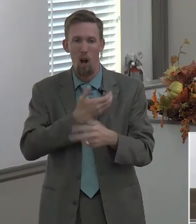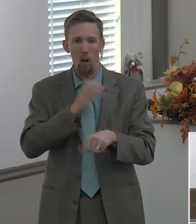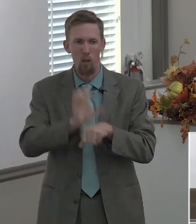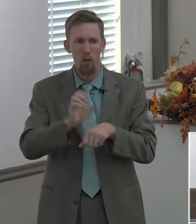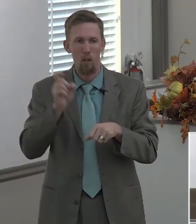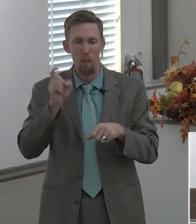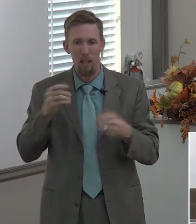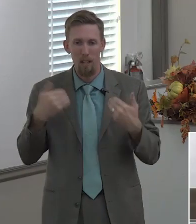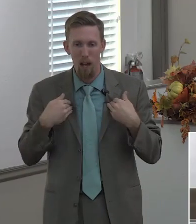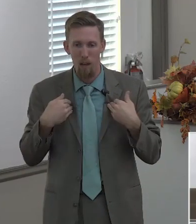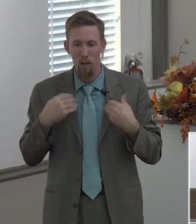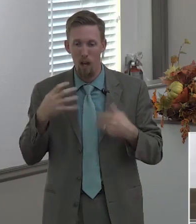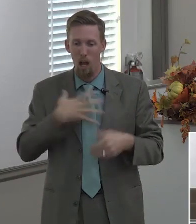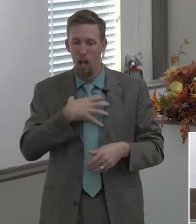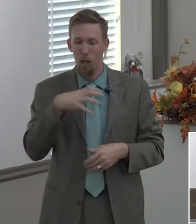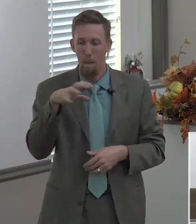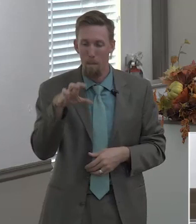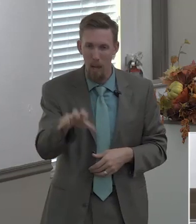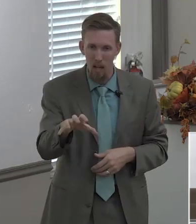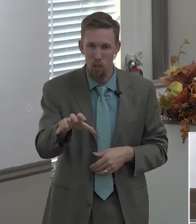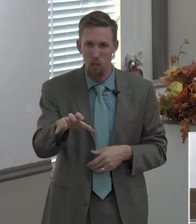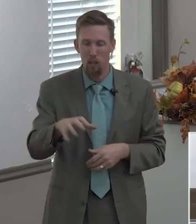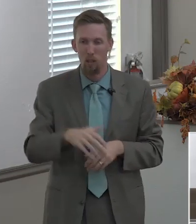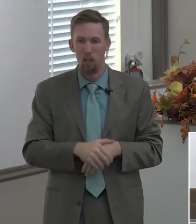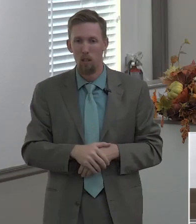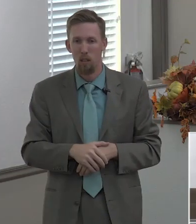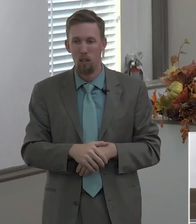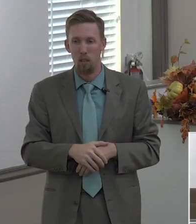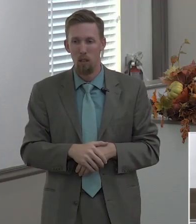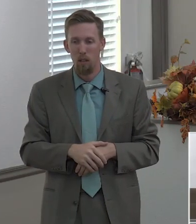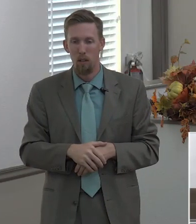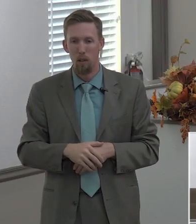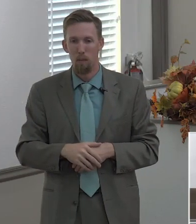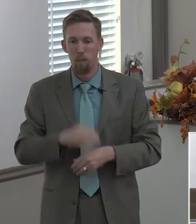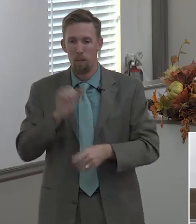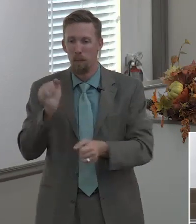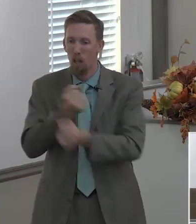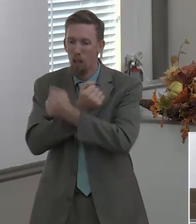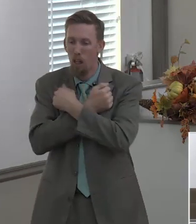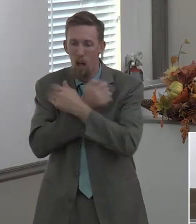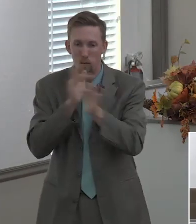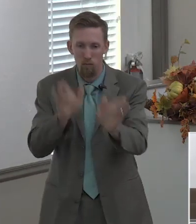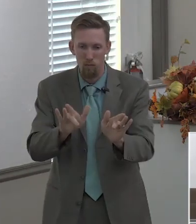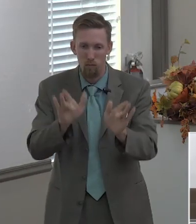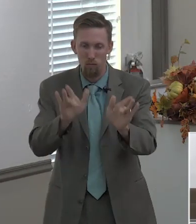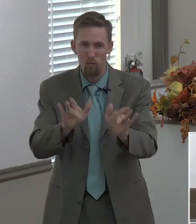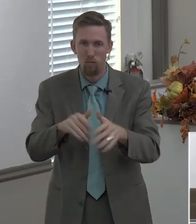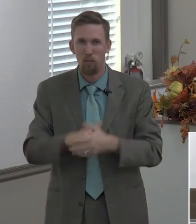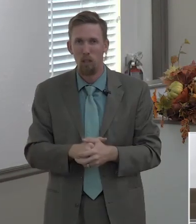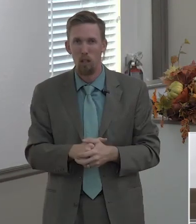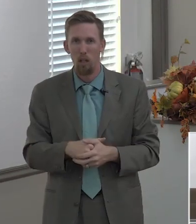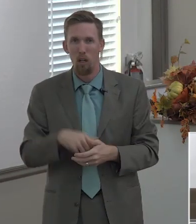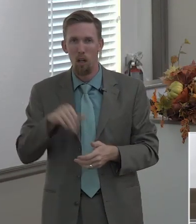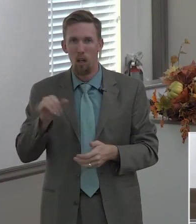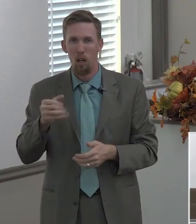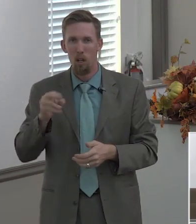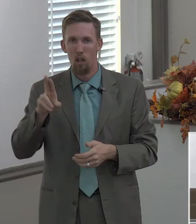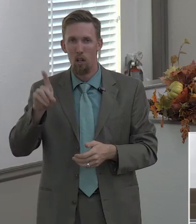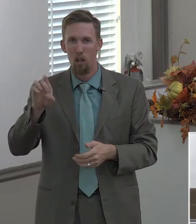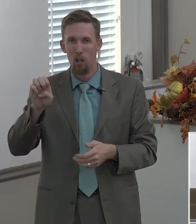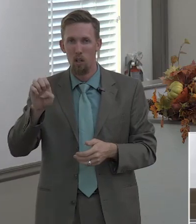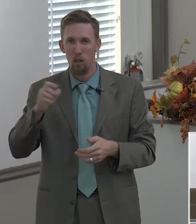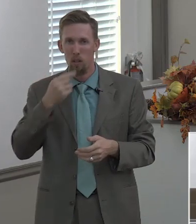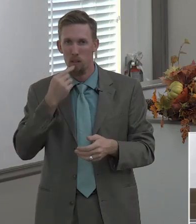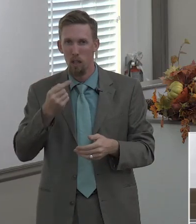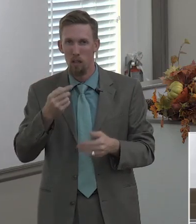we have to have compassion in jude in verse 21 22 and 23